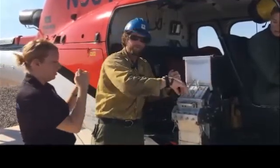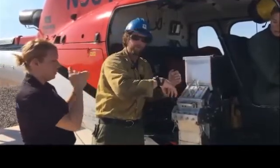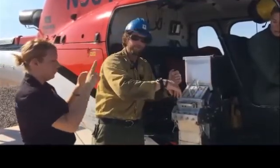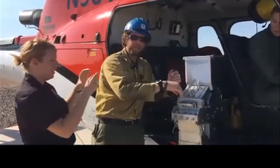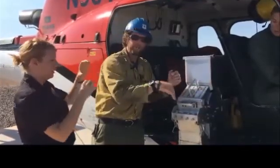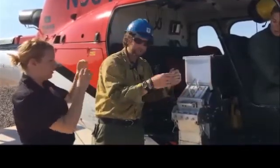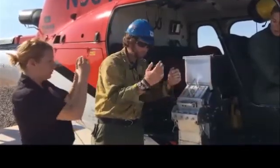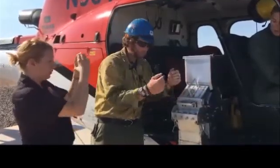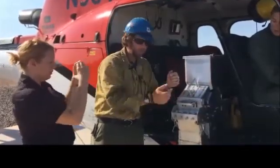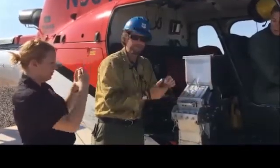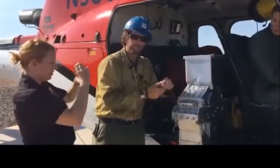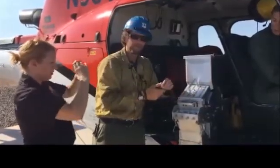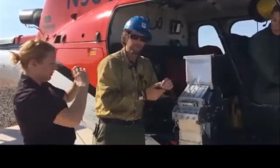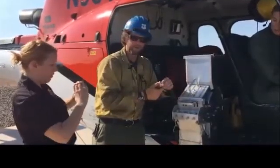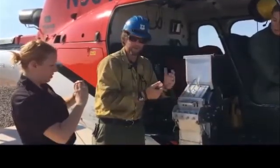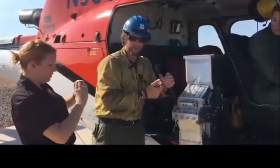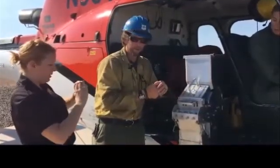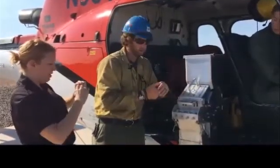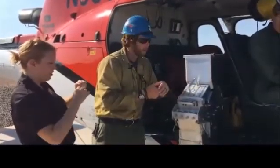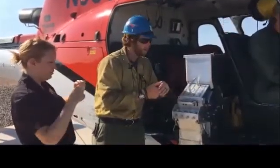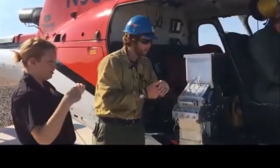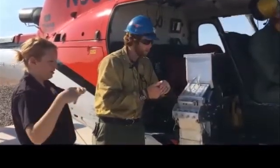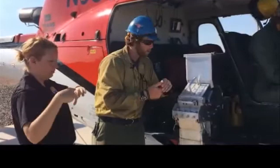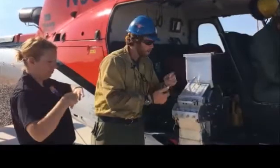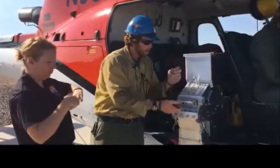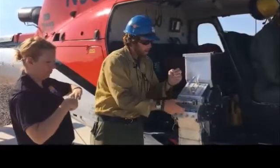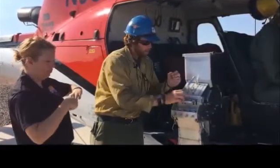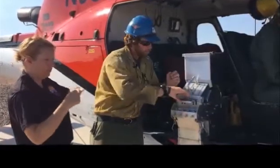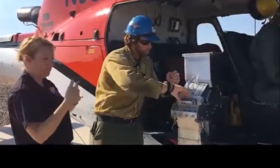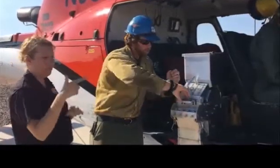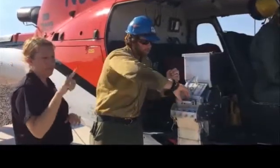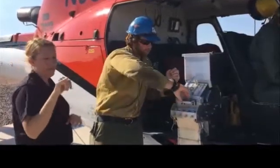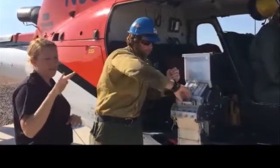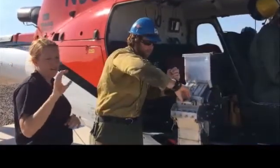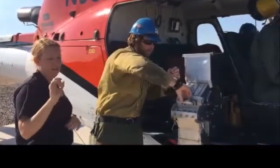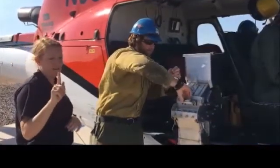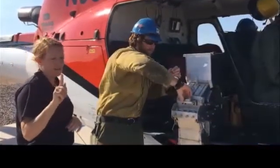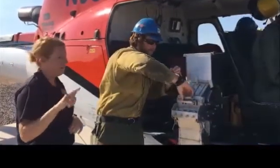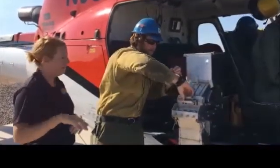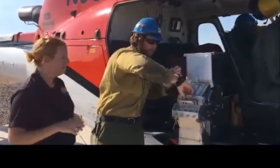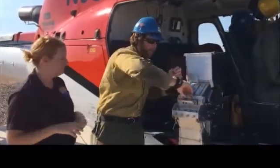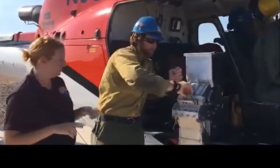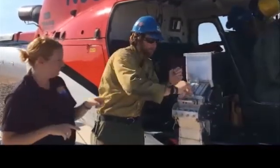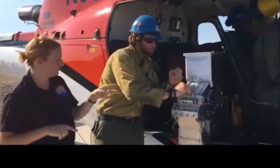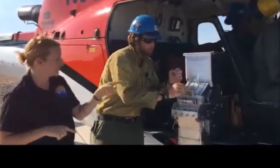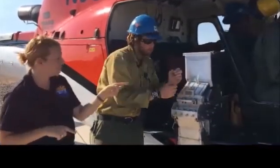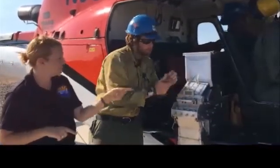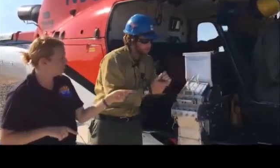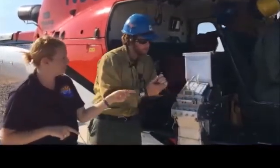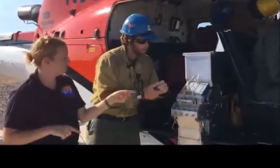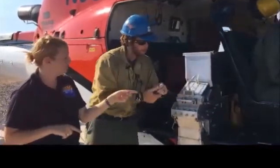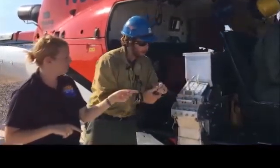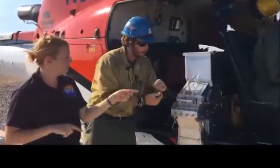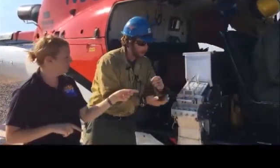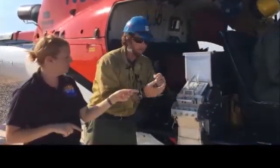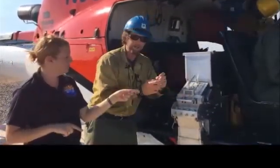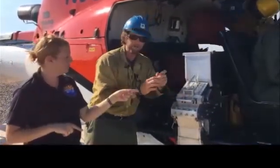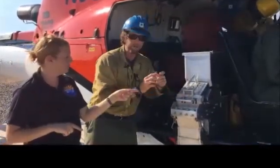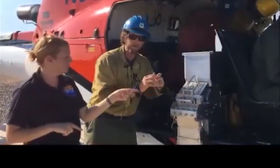the four chambers to be punctured with glycol. This is the mechanism that allows you to go with how many spheres